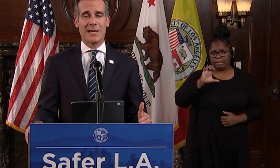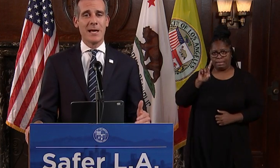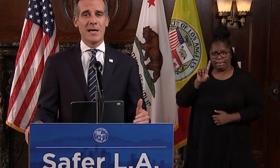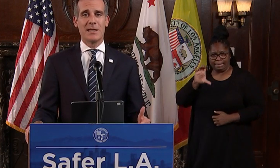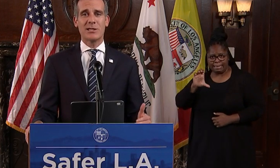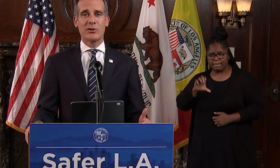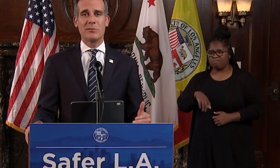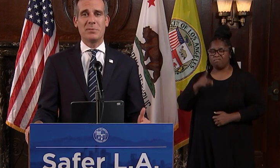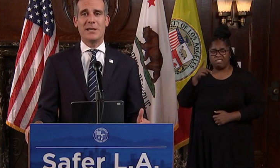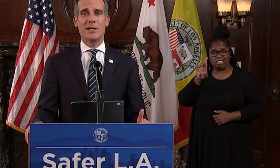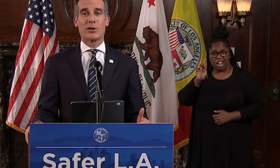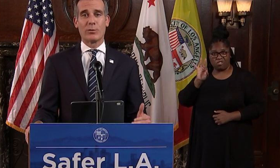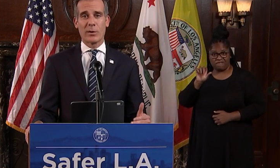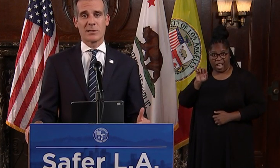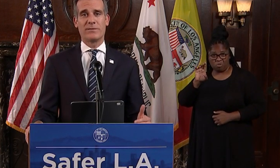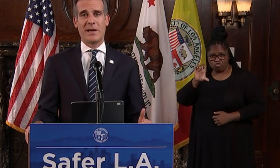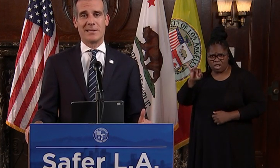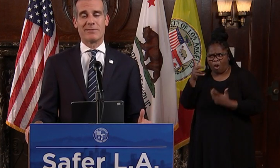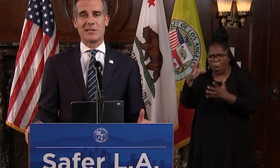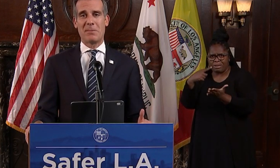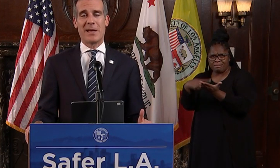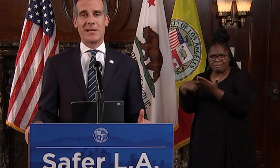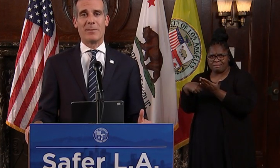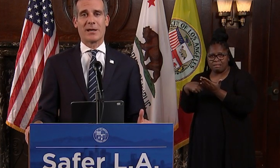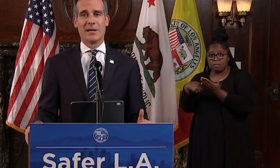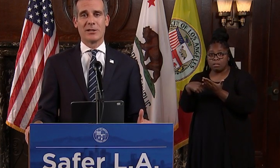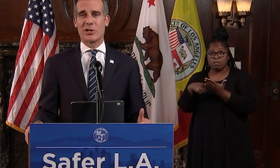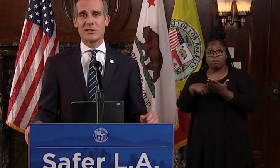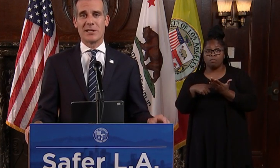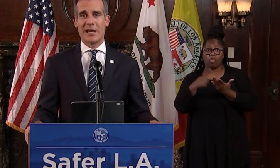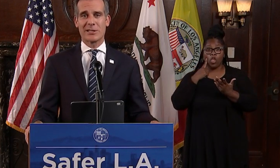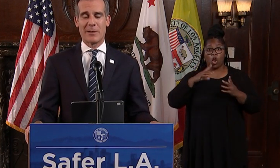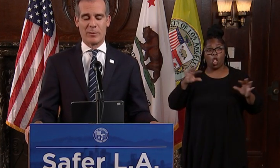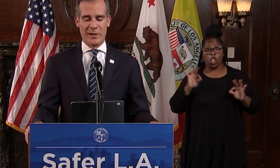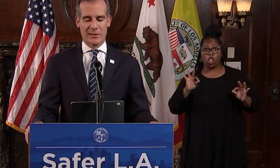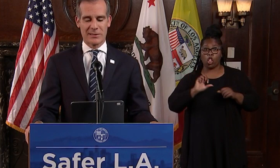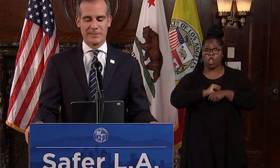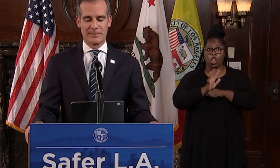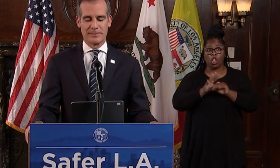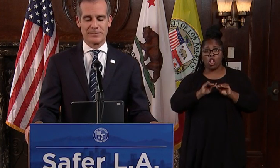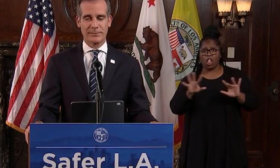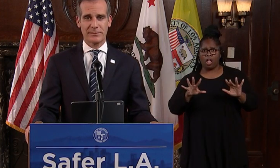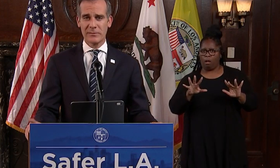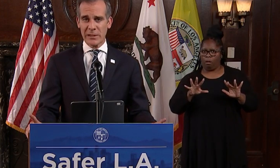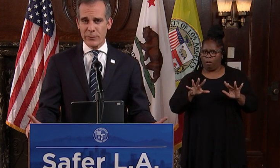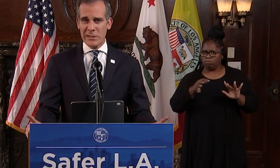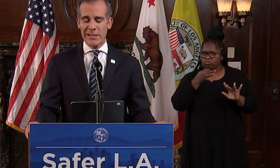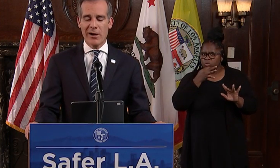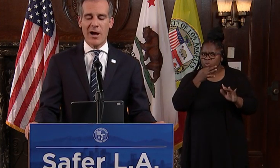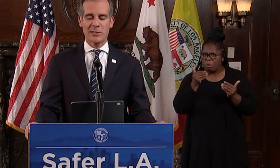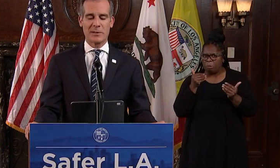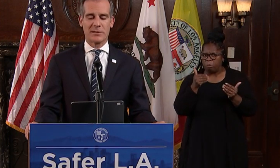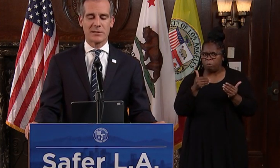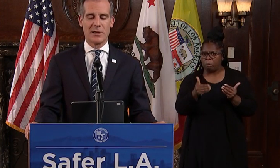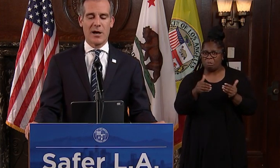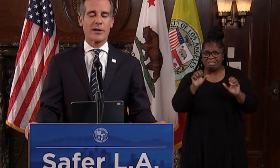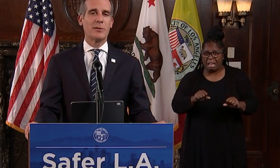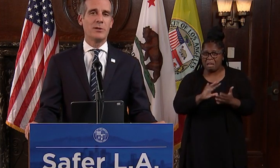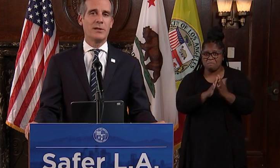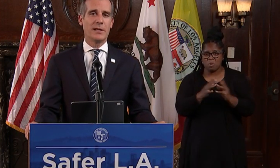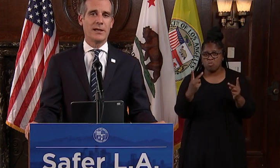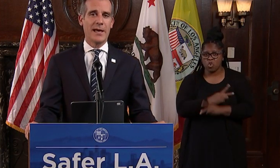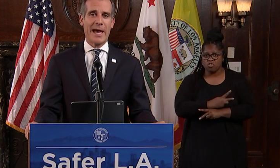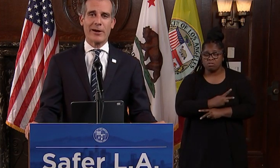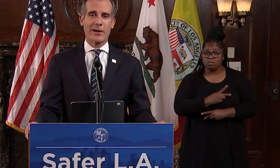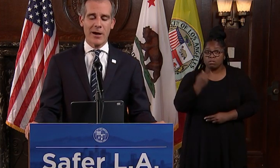Fauci are saying this could be the worst phase of this pandemic just in the next couple months. If we see our hospitals, our